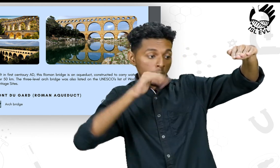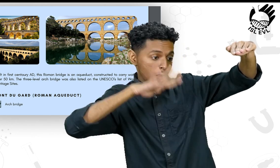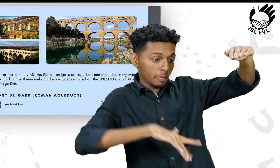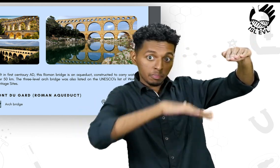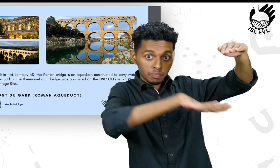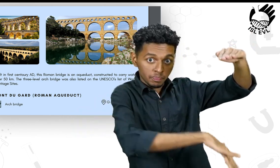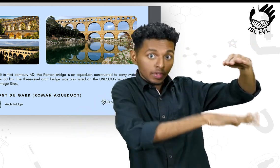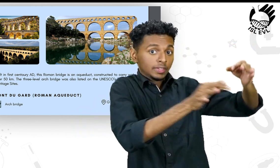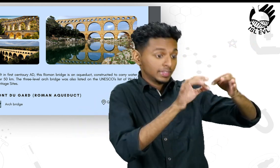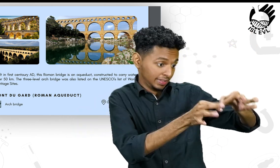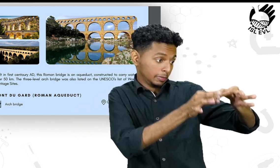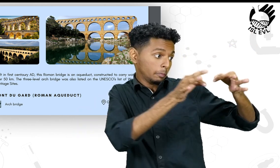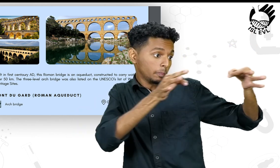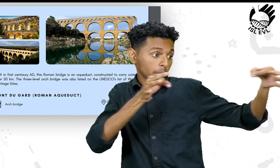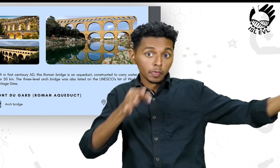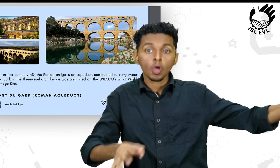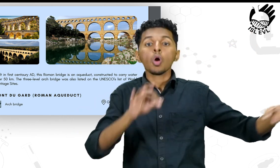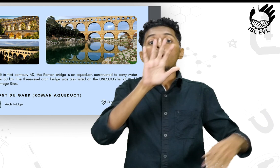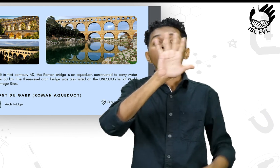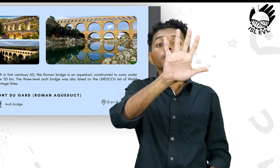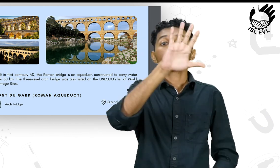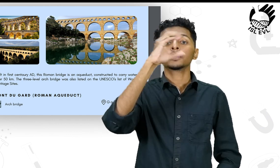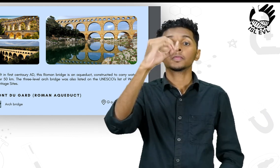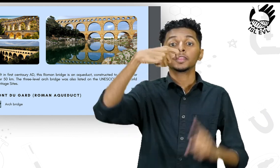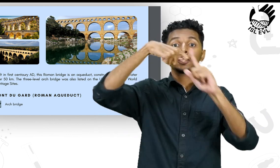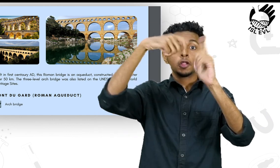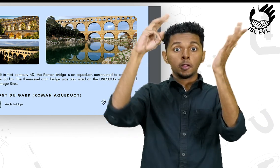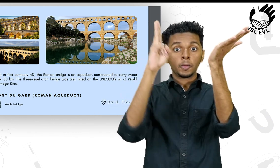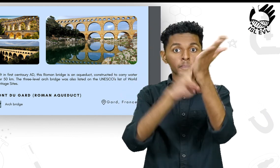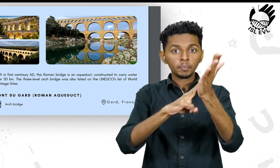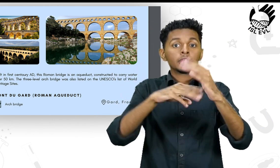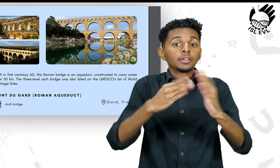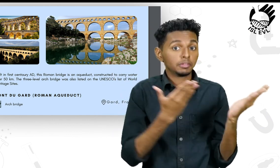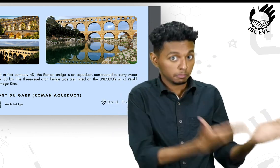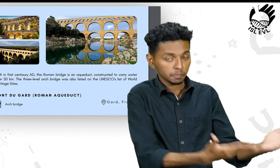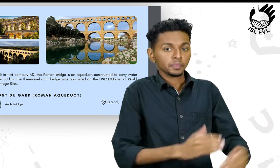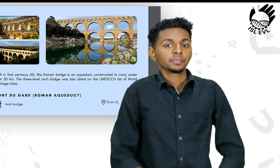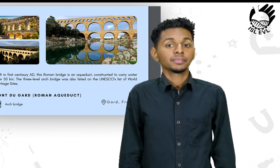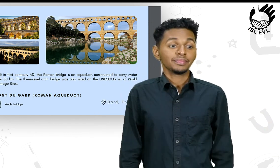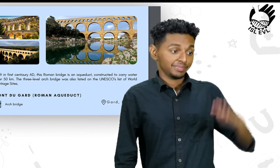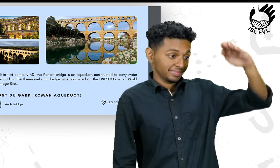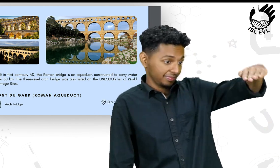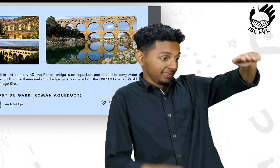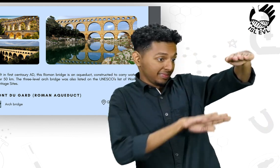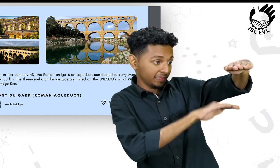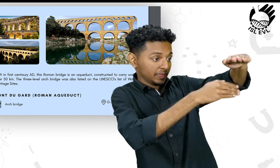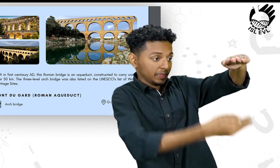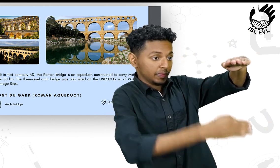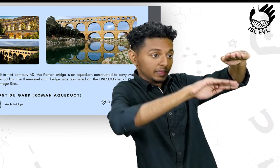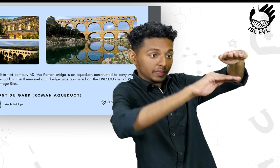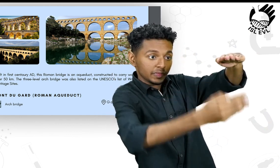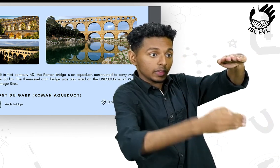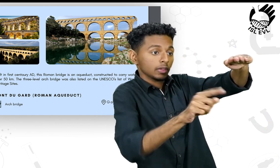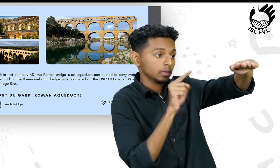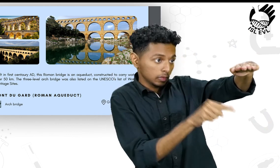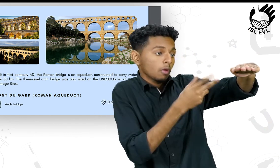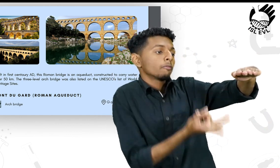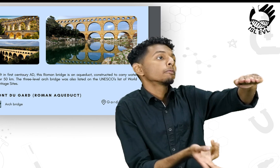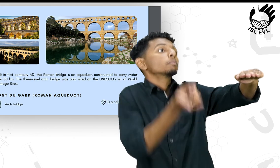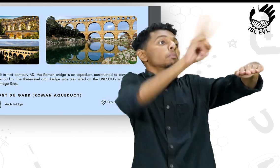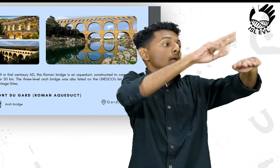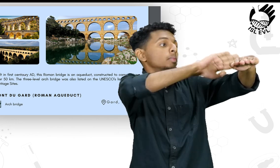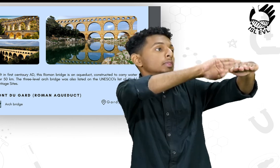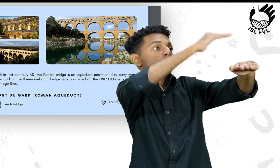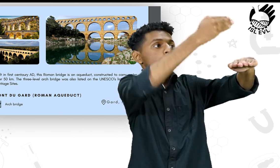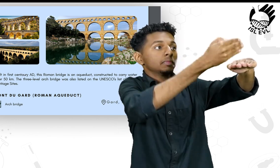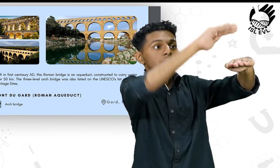which is built in the 1st century AD. This Roman bridge is an aqueduct constructed to carry water over 50